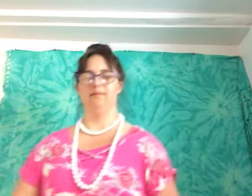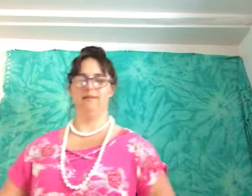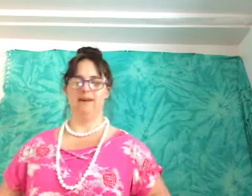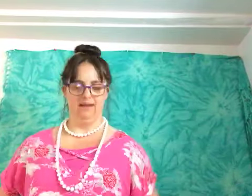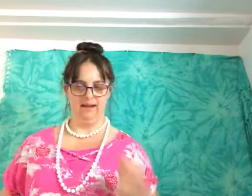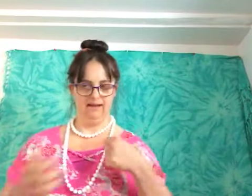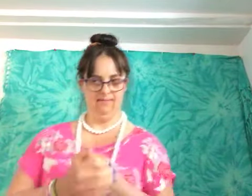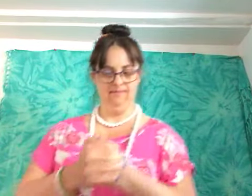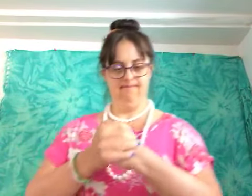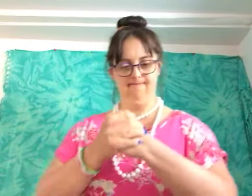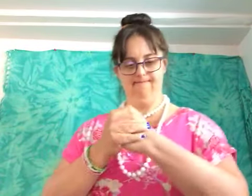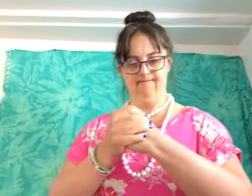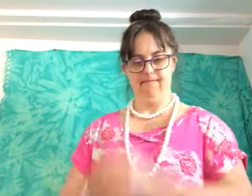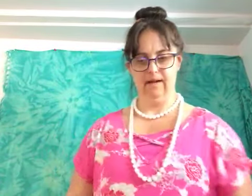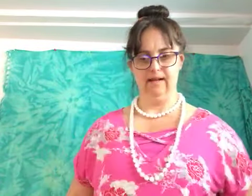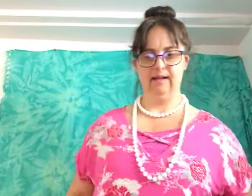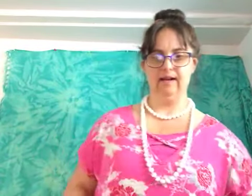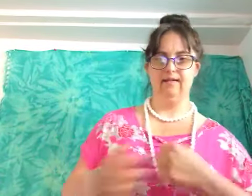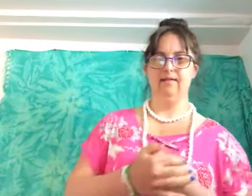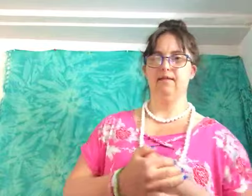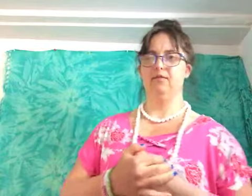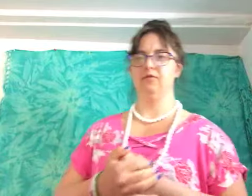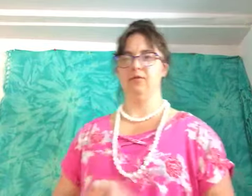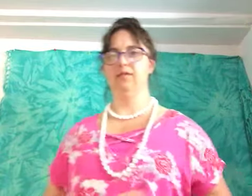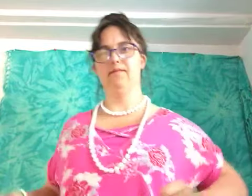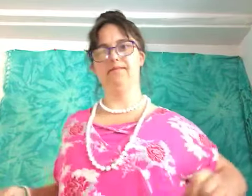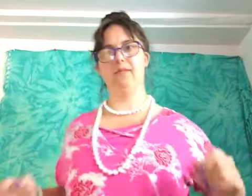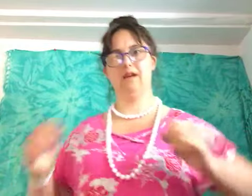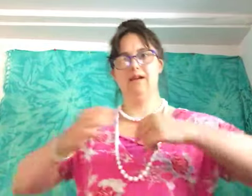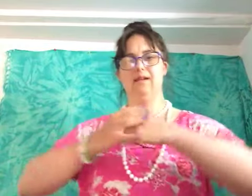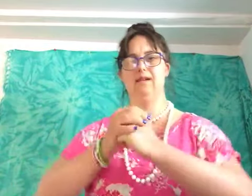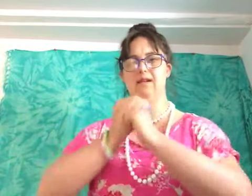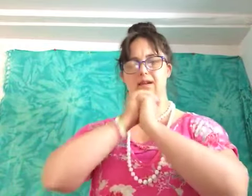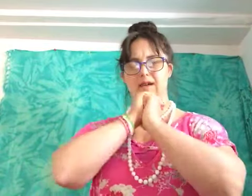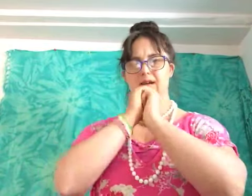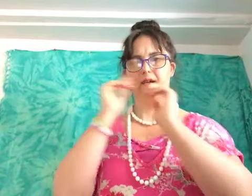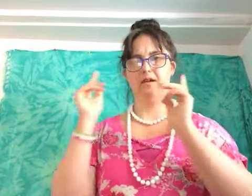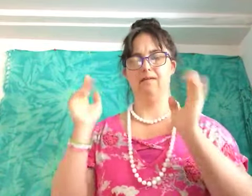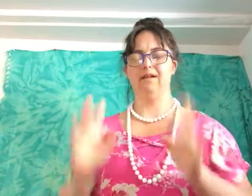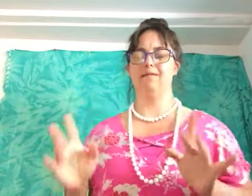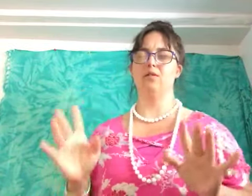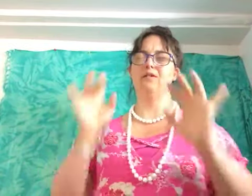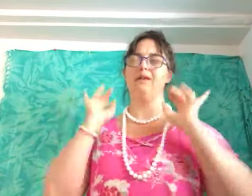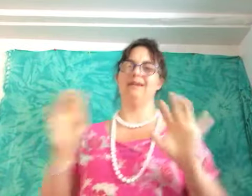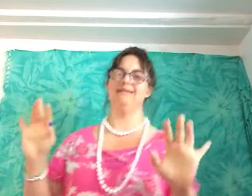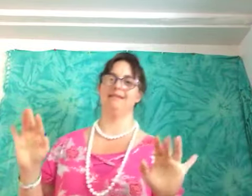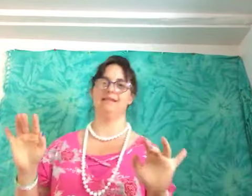uh uh to uh uh it's important to be consistent